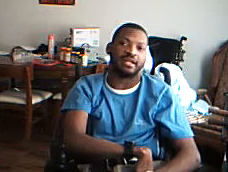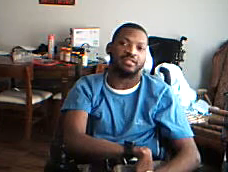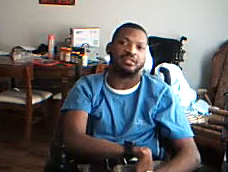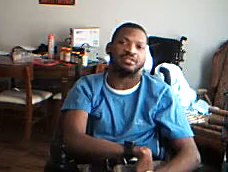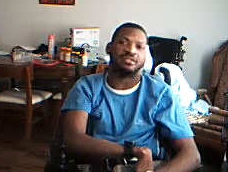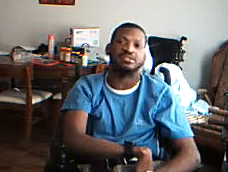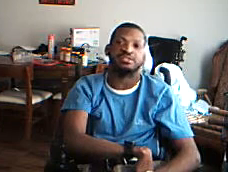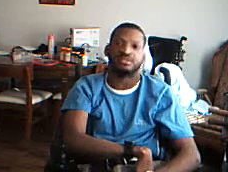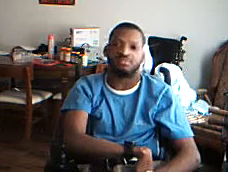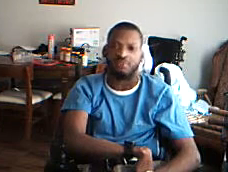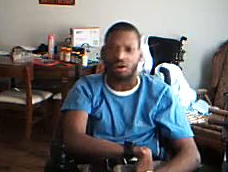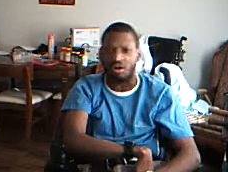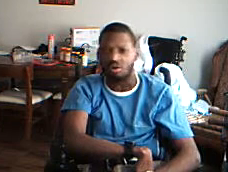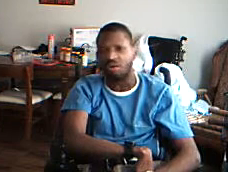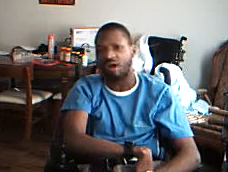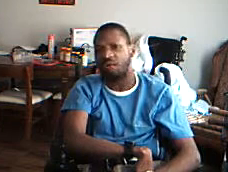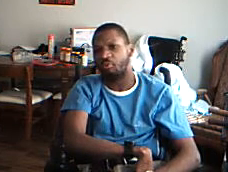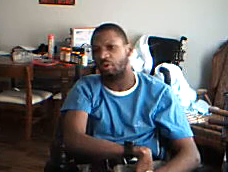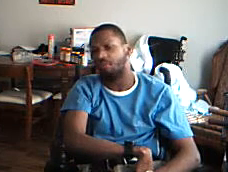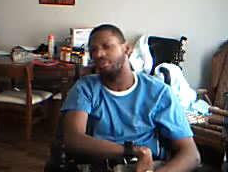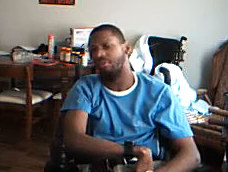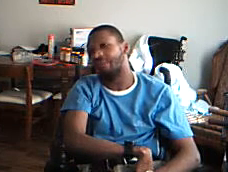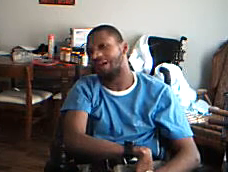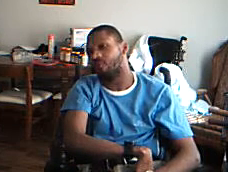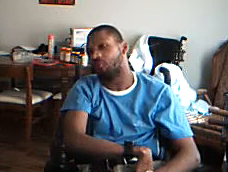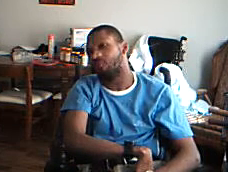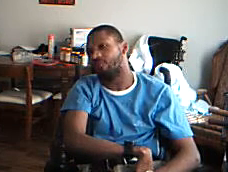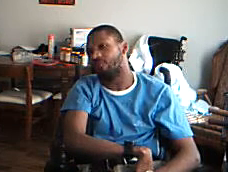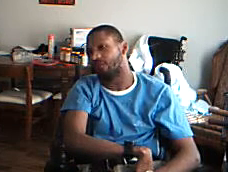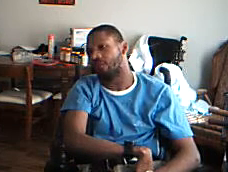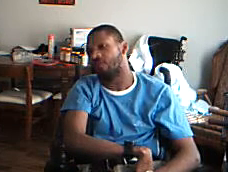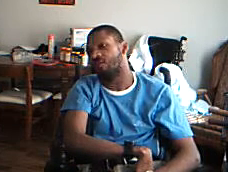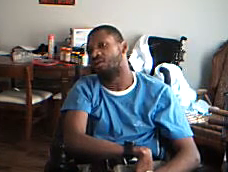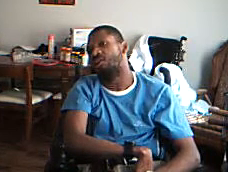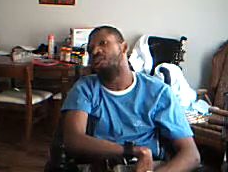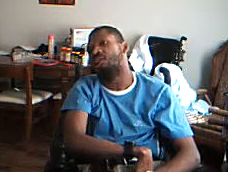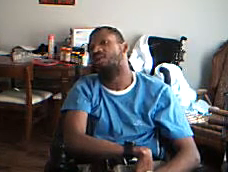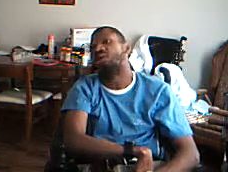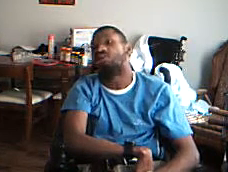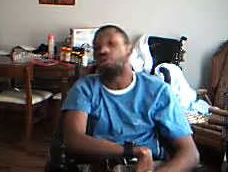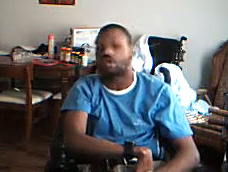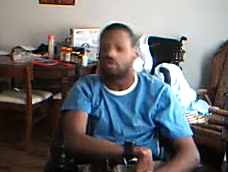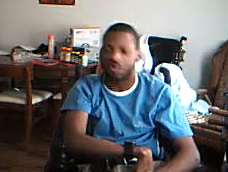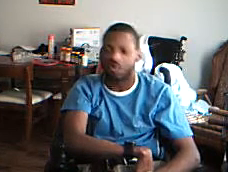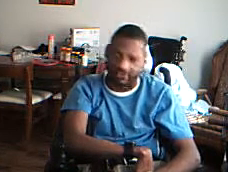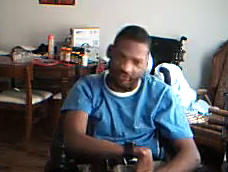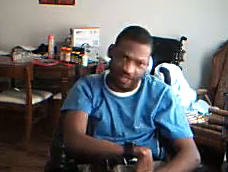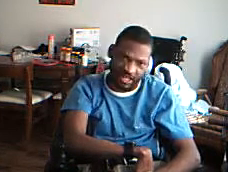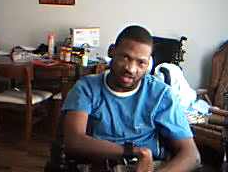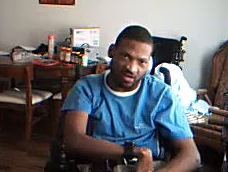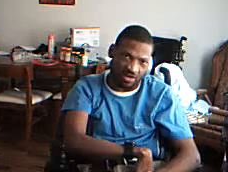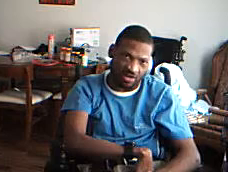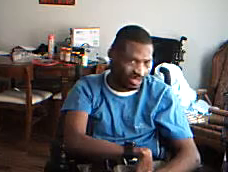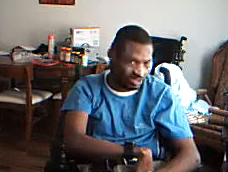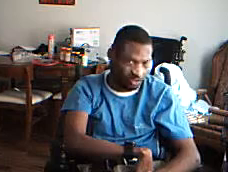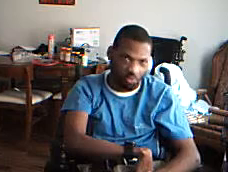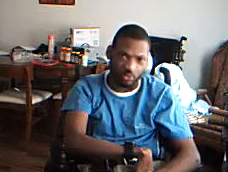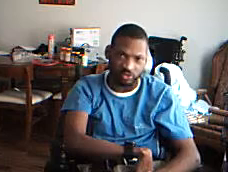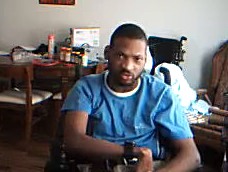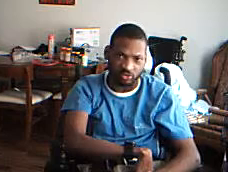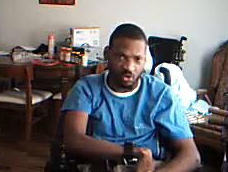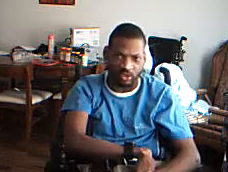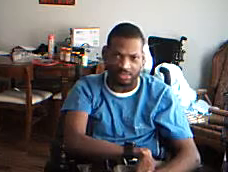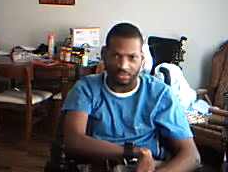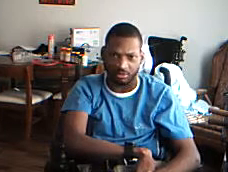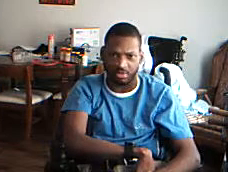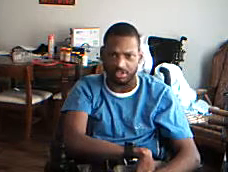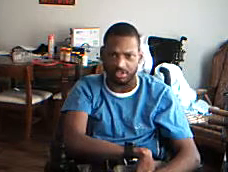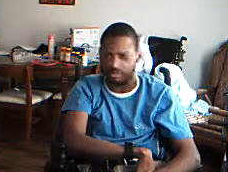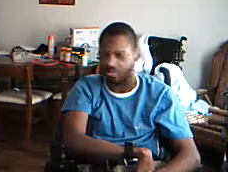And tomorrow I will be back with a request video. I'm not sure which request I'm going to do